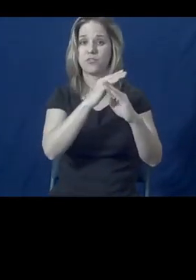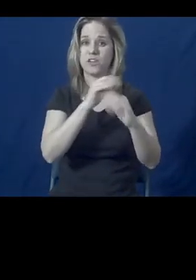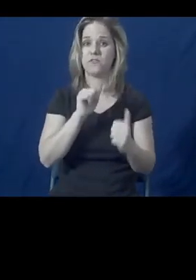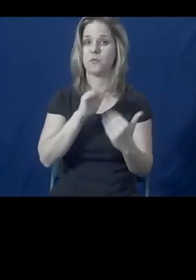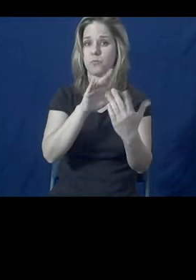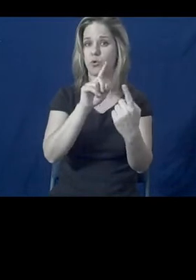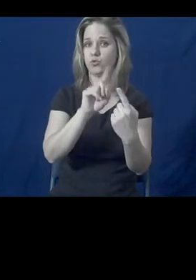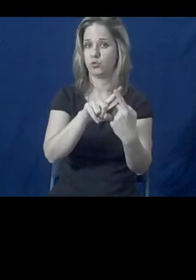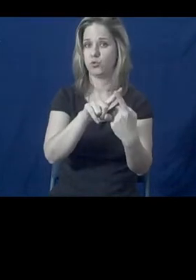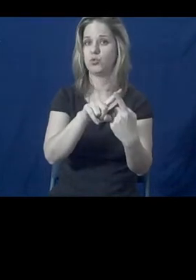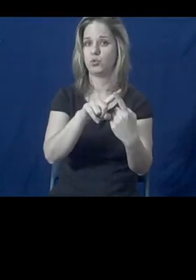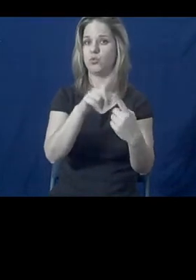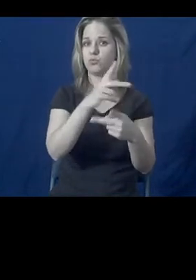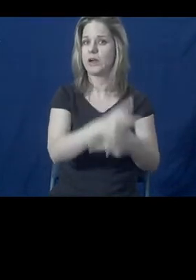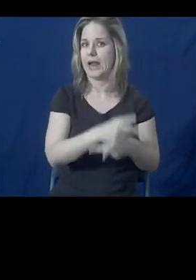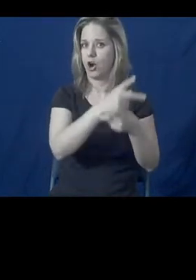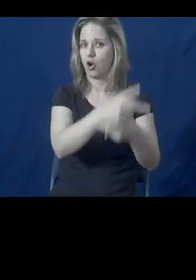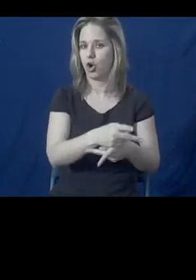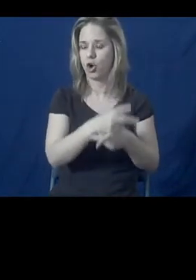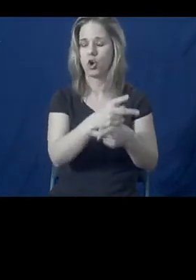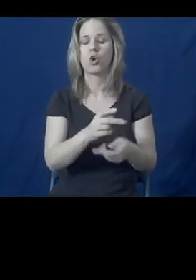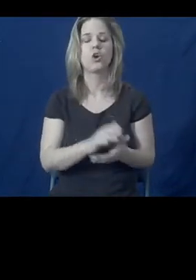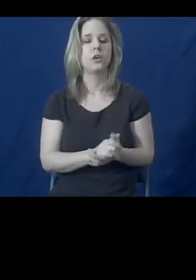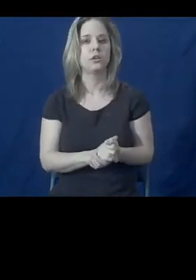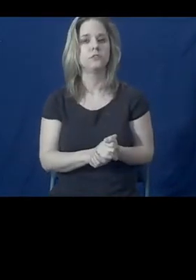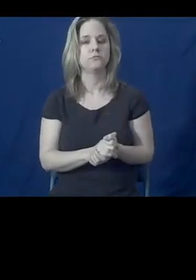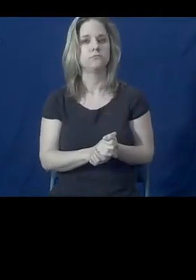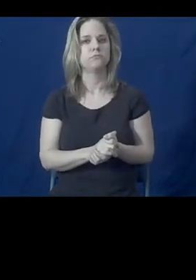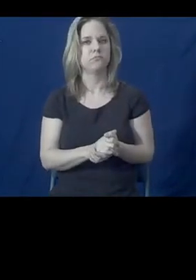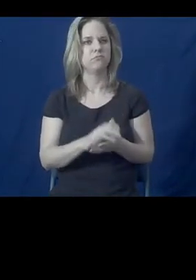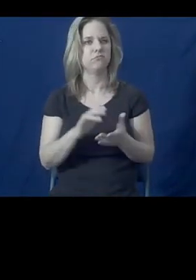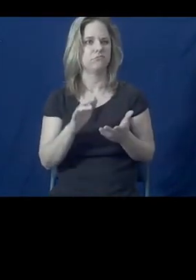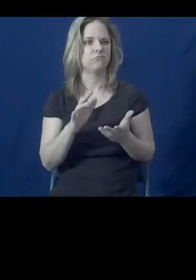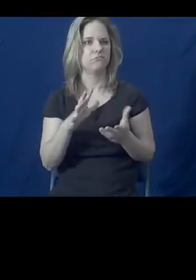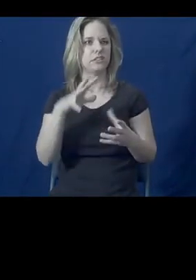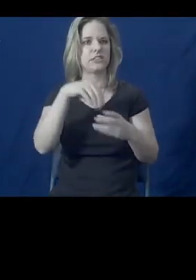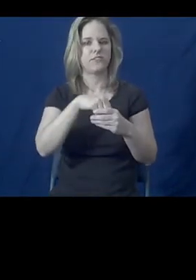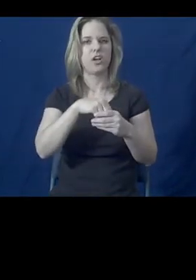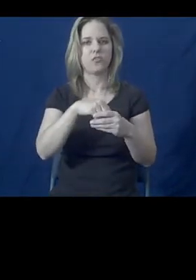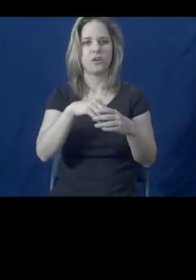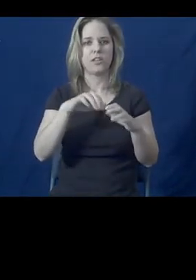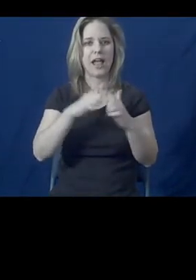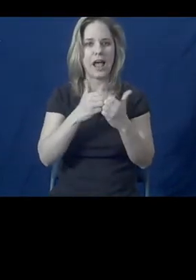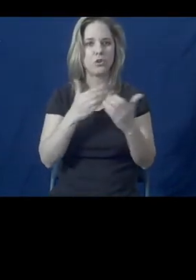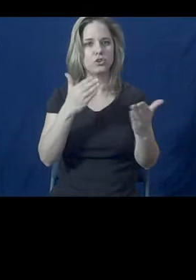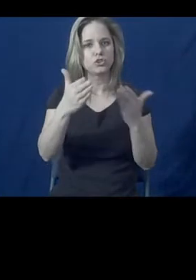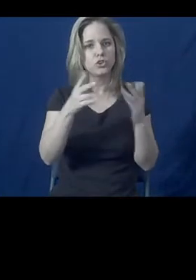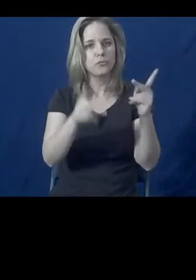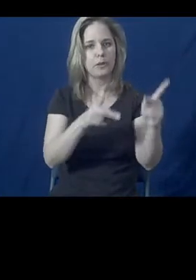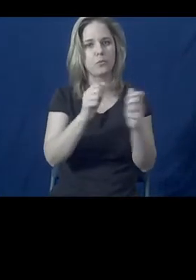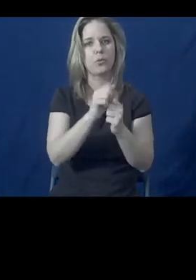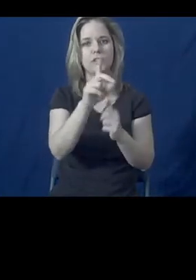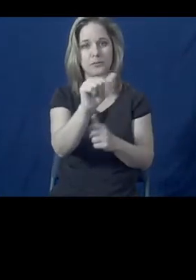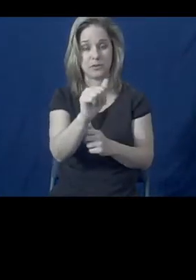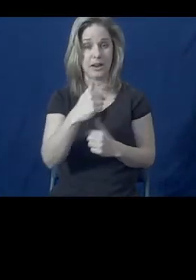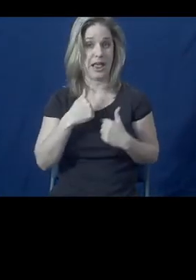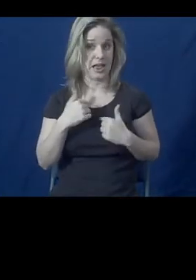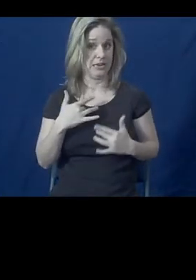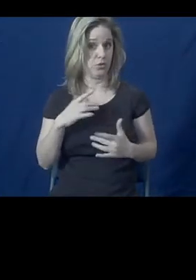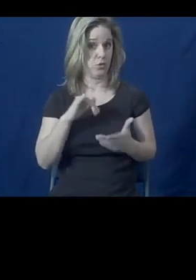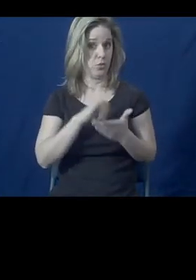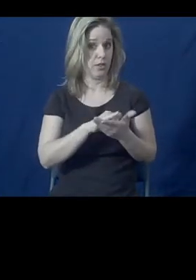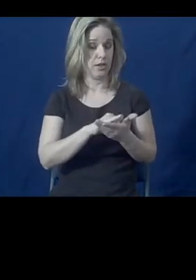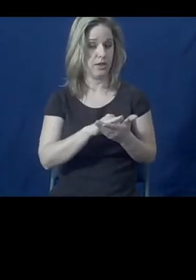approach to care and in the field of serving people with disabilities, which is what I do.